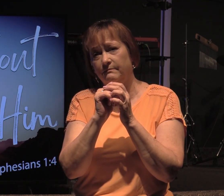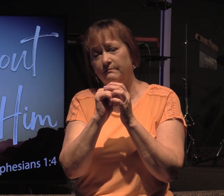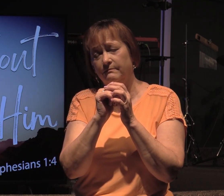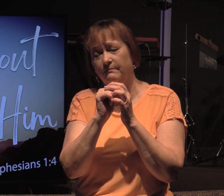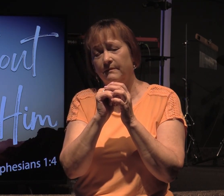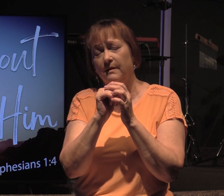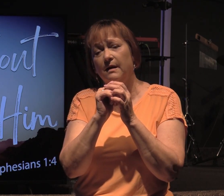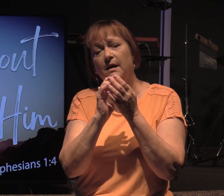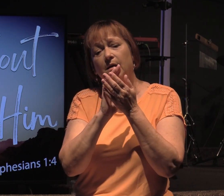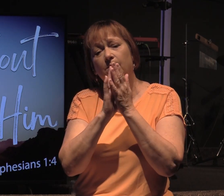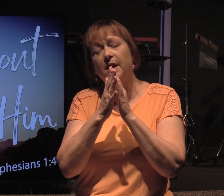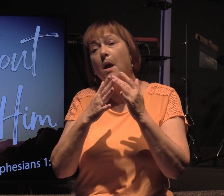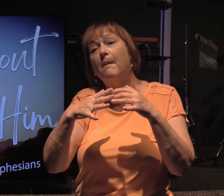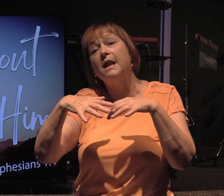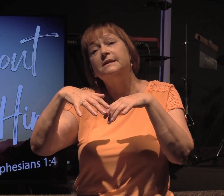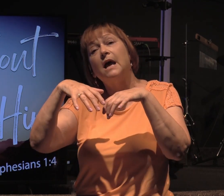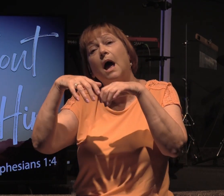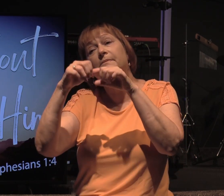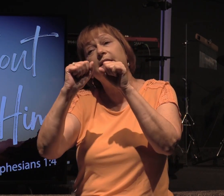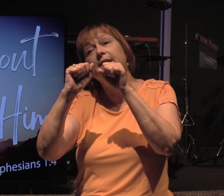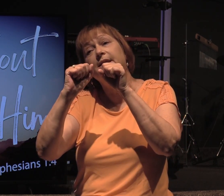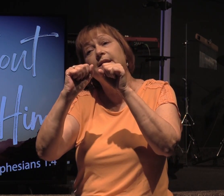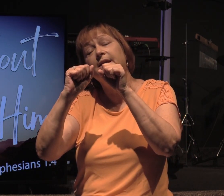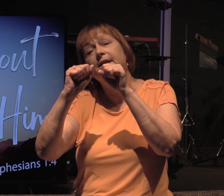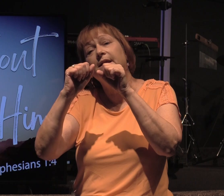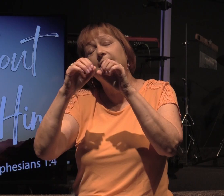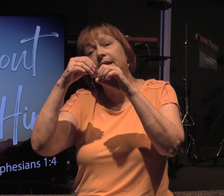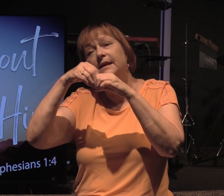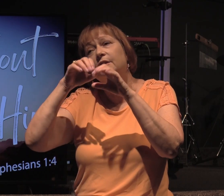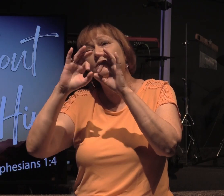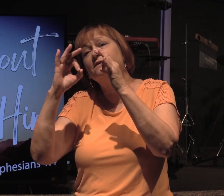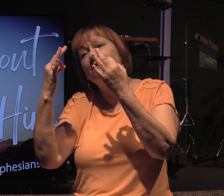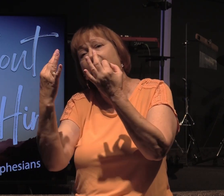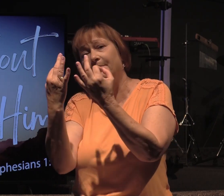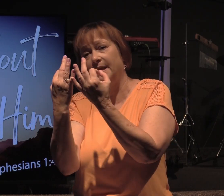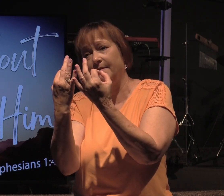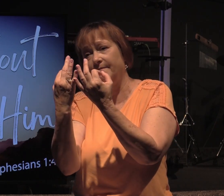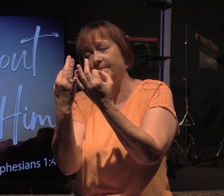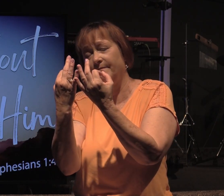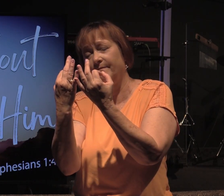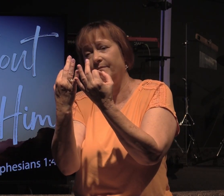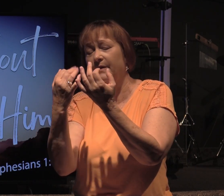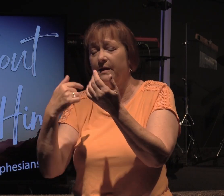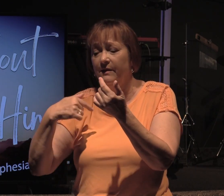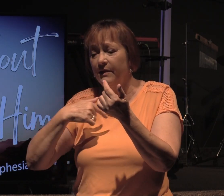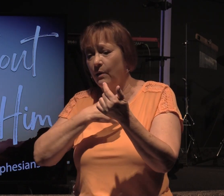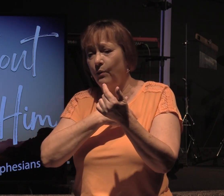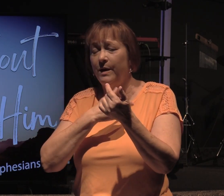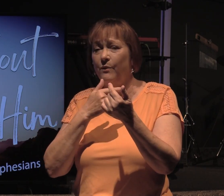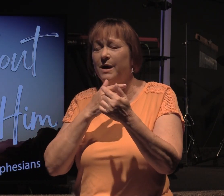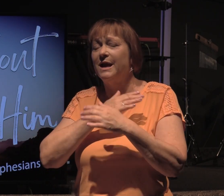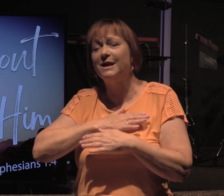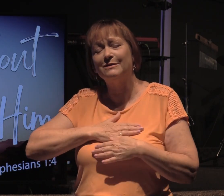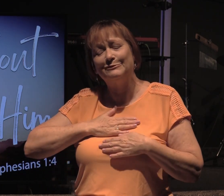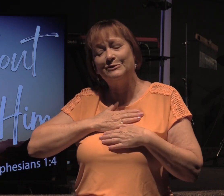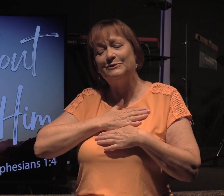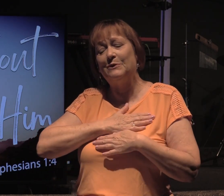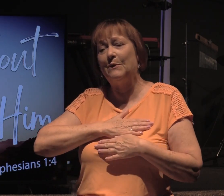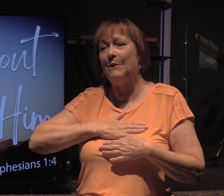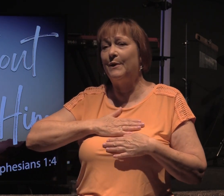Become adopted into his family. That we would enjoy